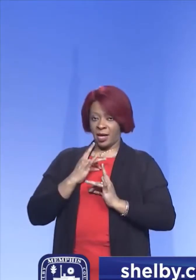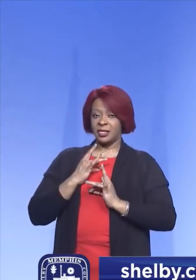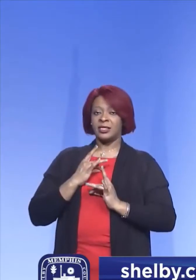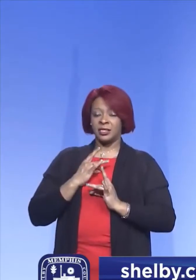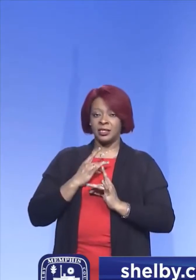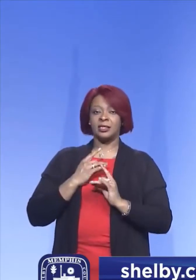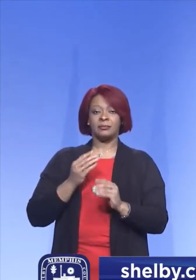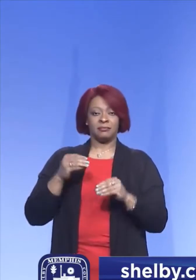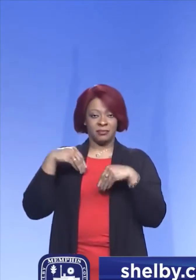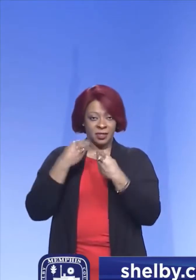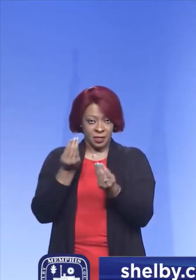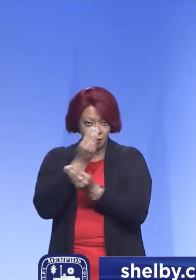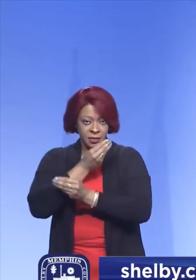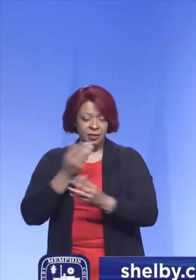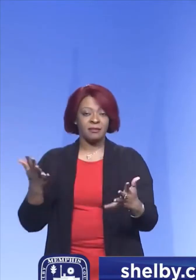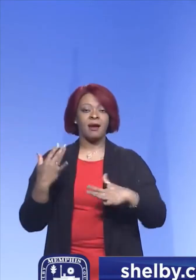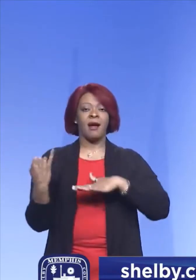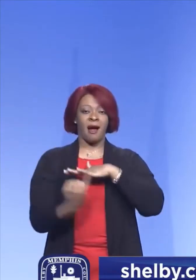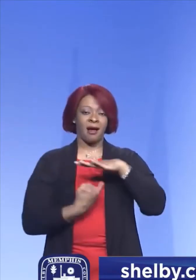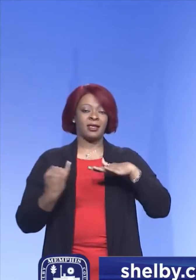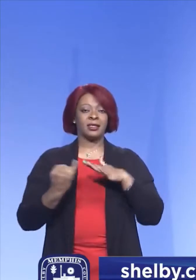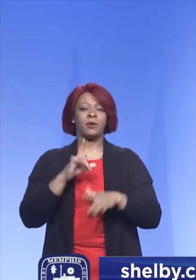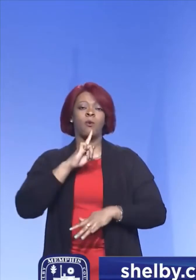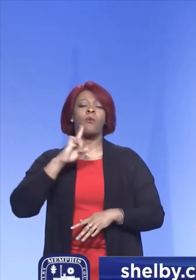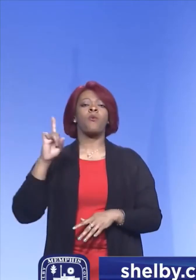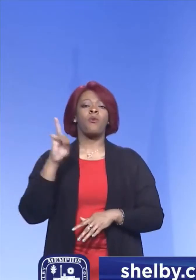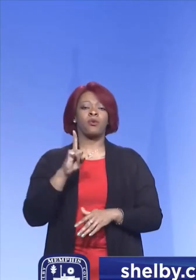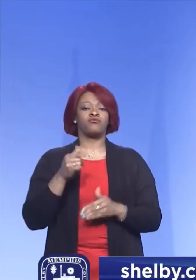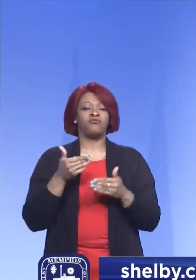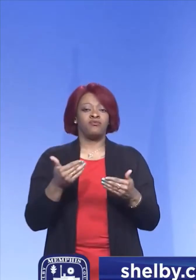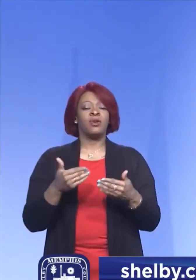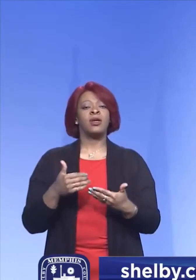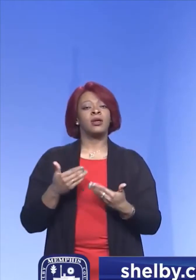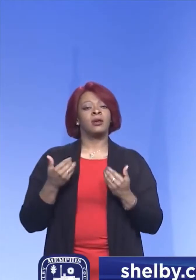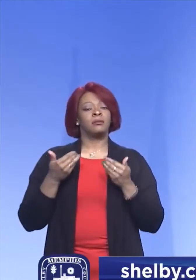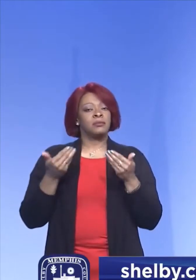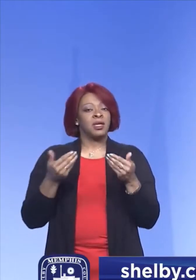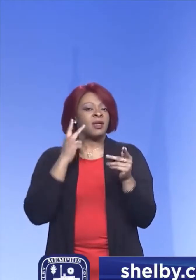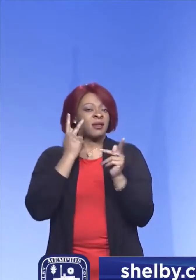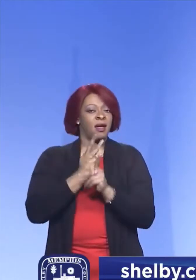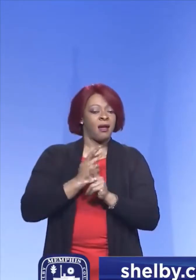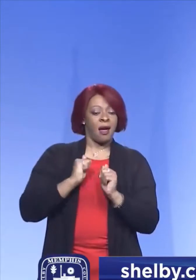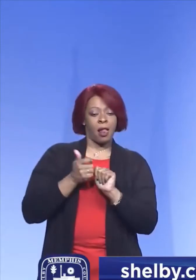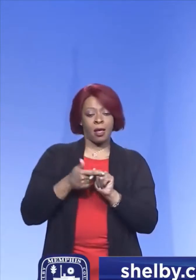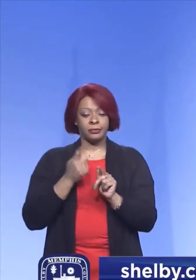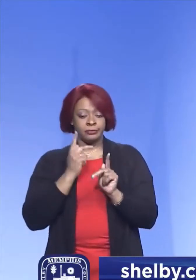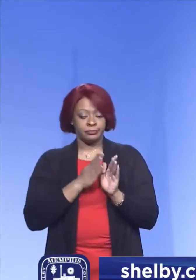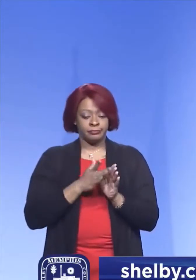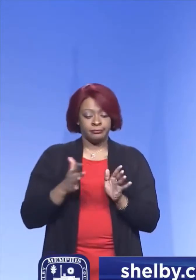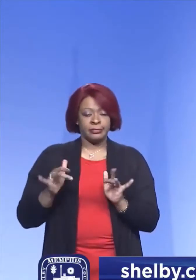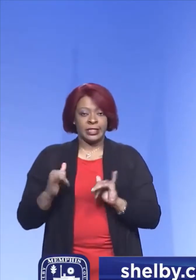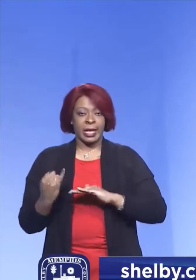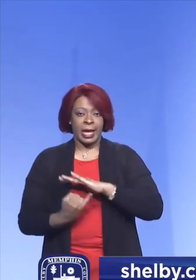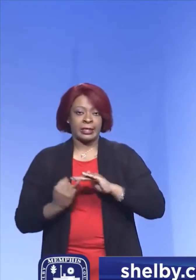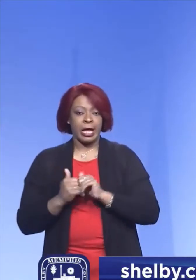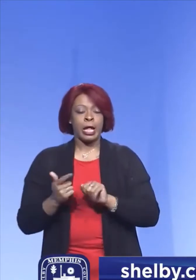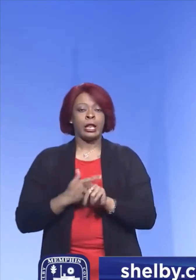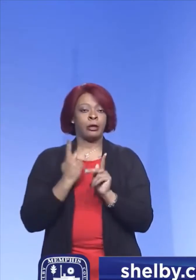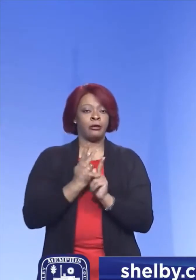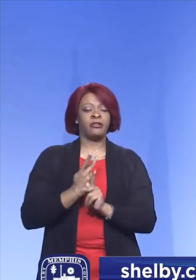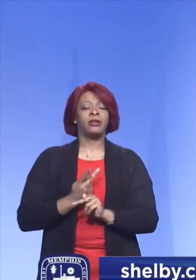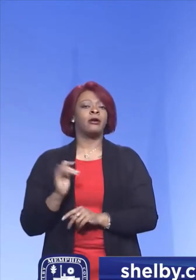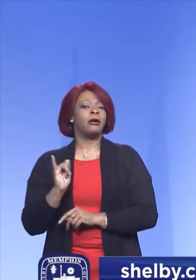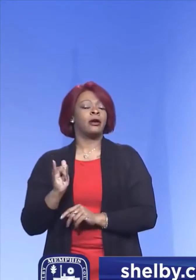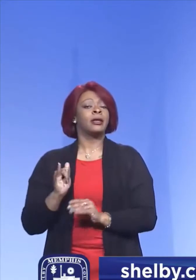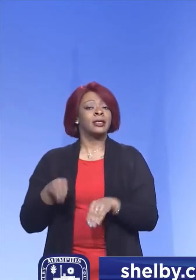provide them their isolation orders and help them calculate how long do they have to remain in isolation. Also